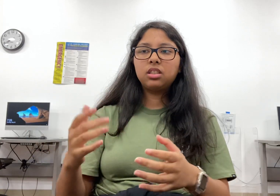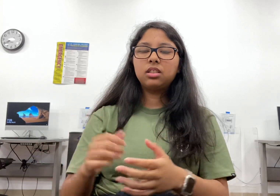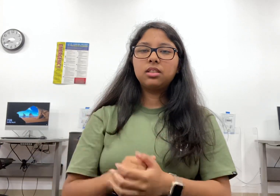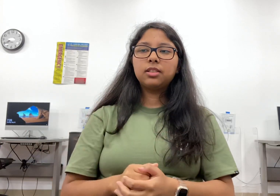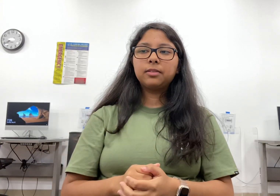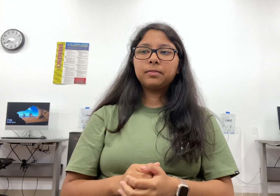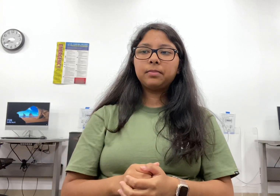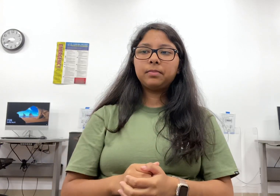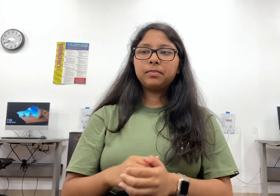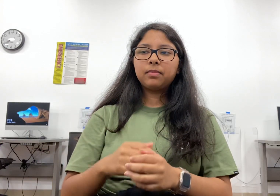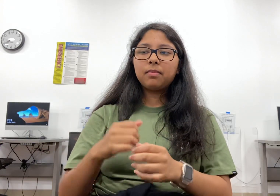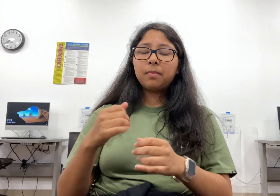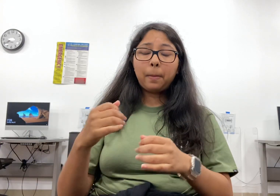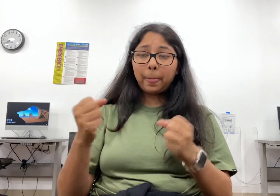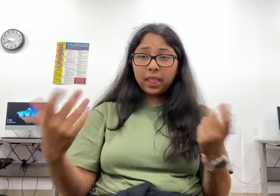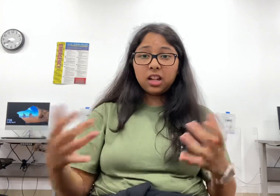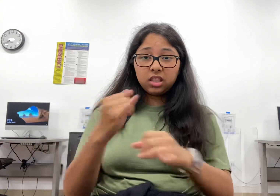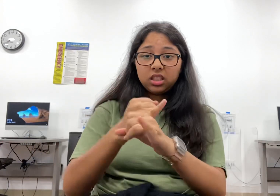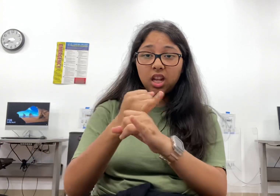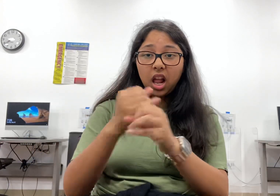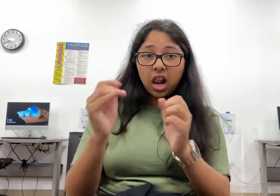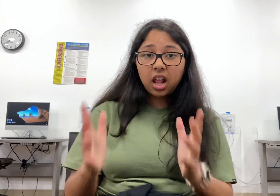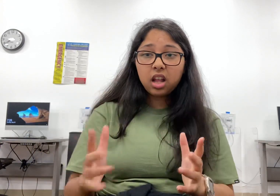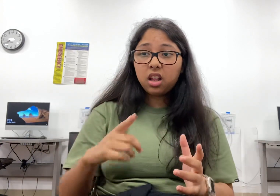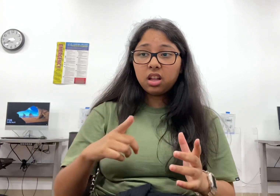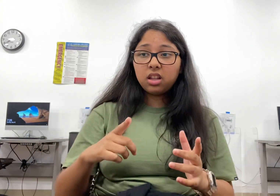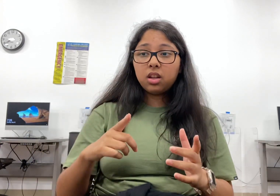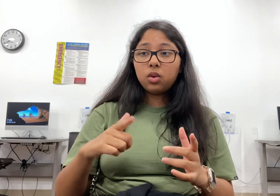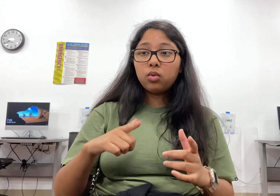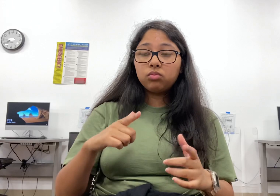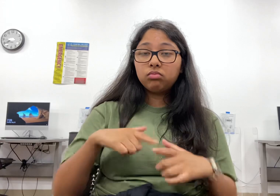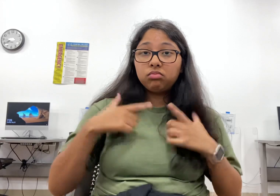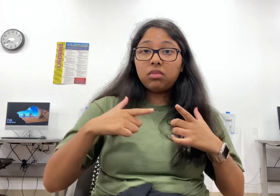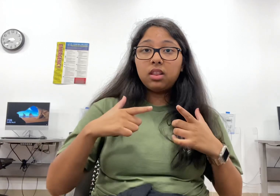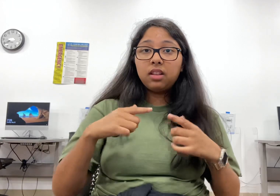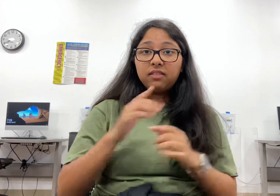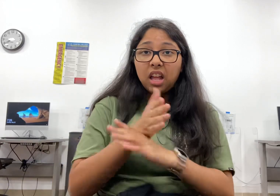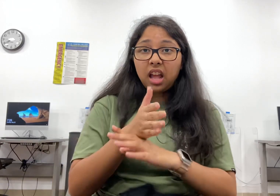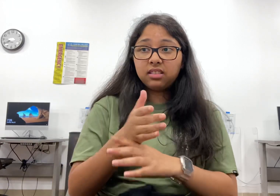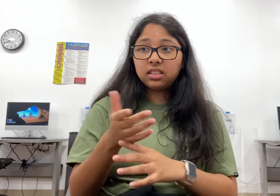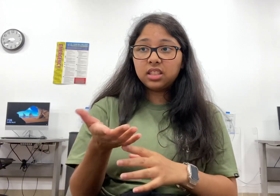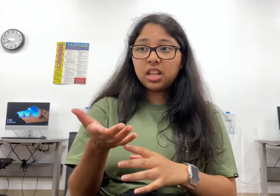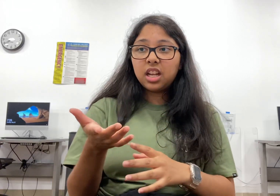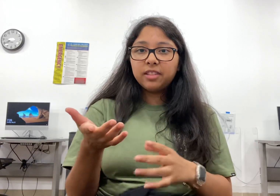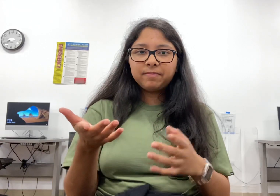a variety of diseases introduced to them from these Russian hunters.